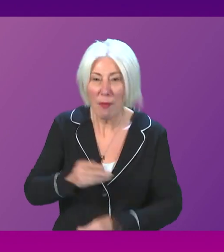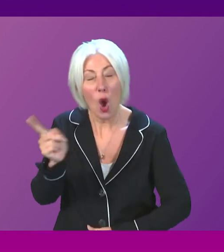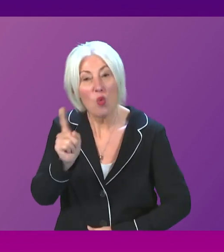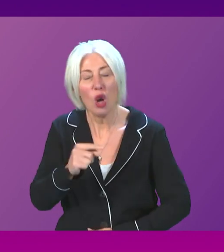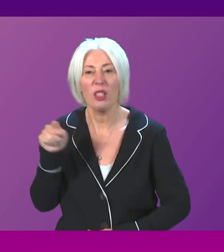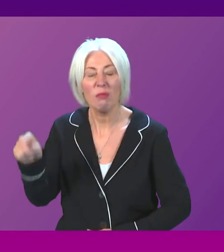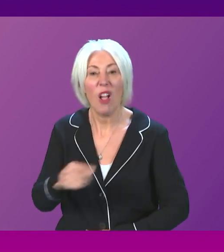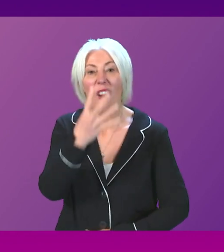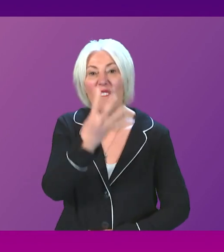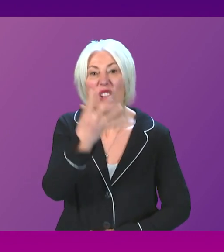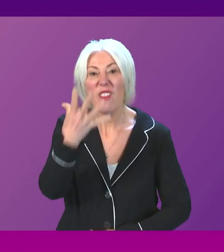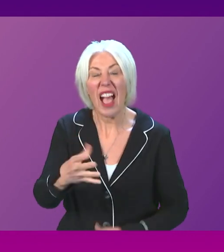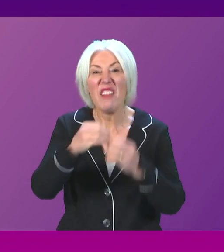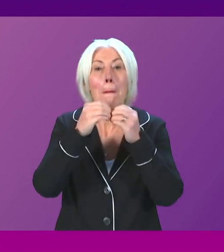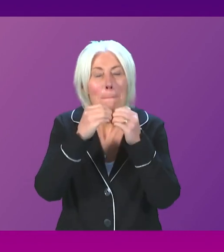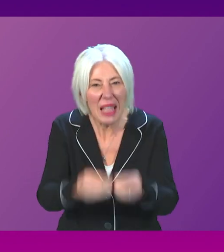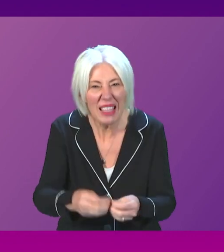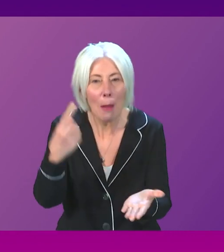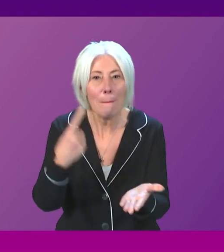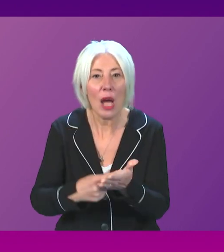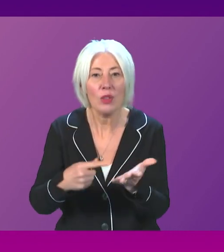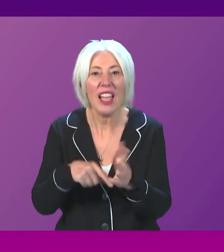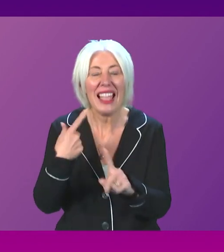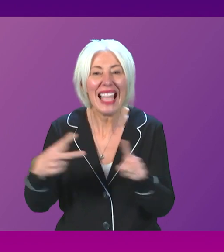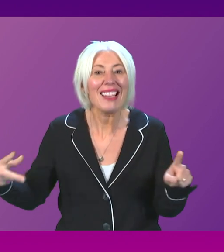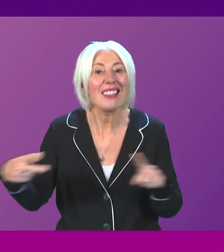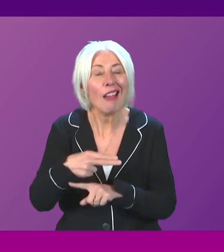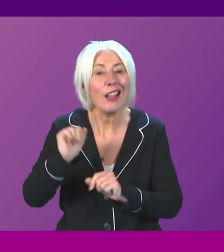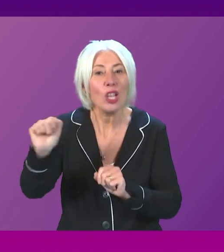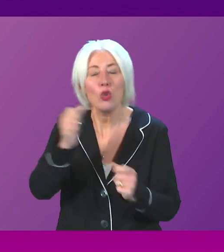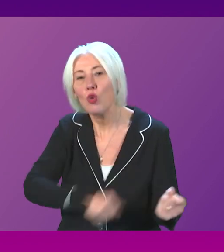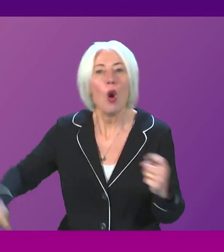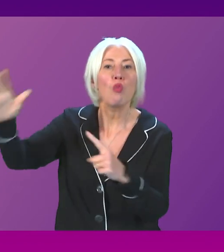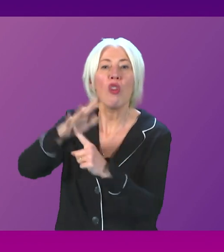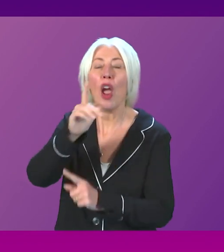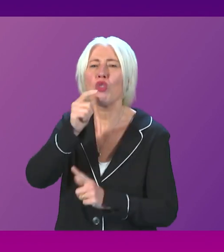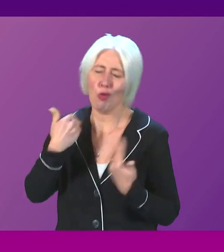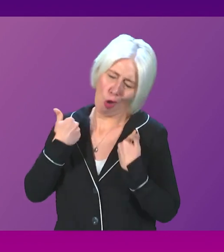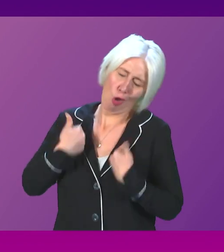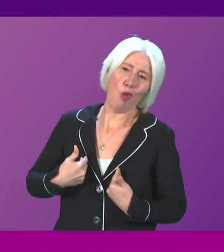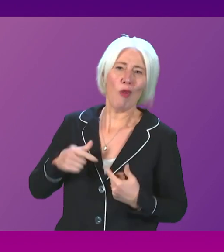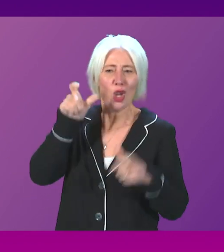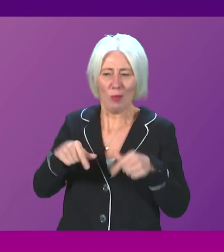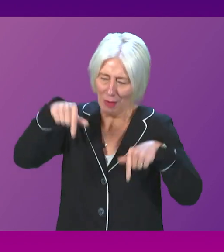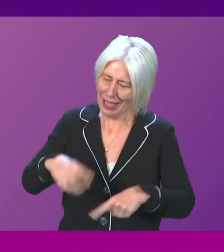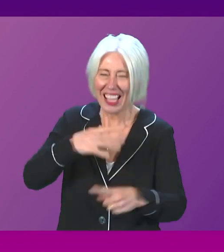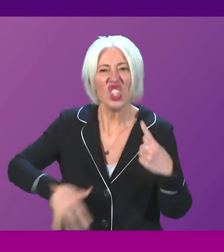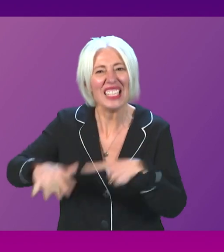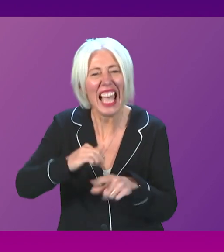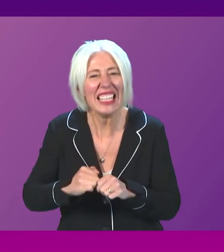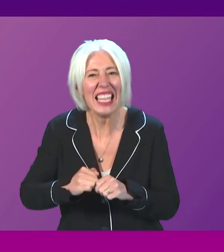£45 billion of tax cuts prioritising the very richest people in our society.